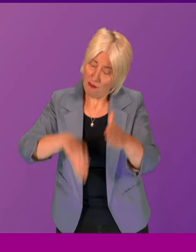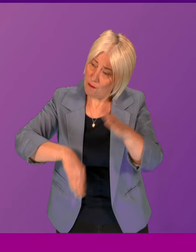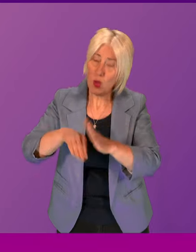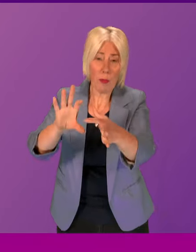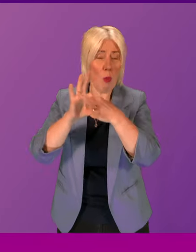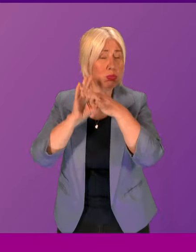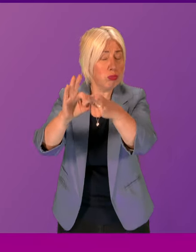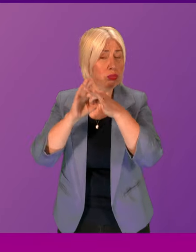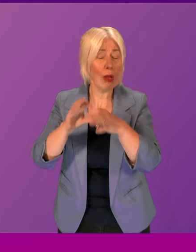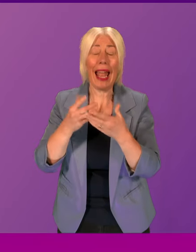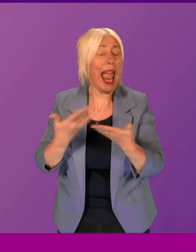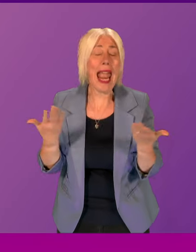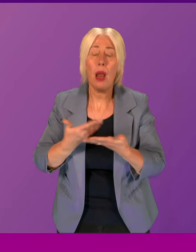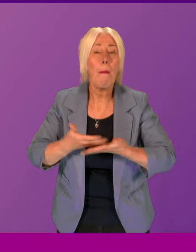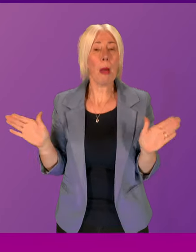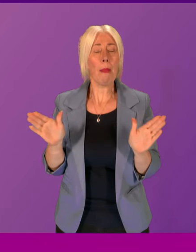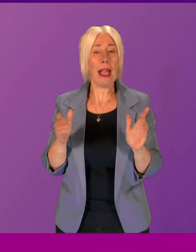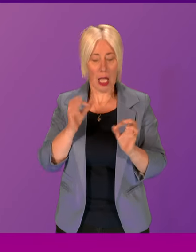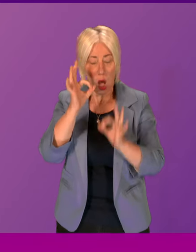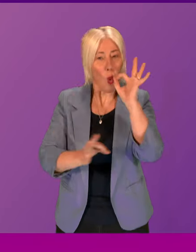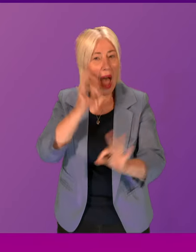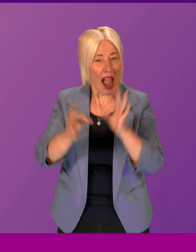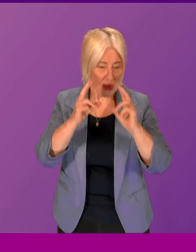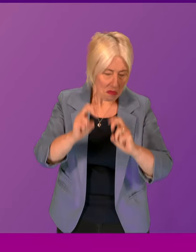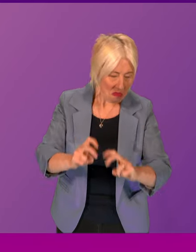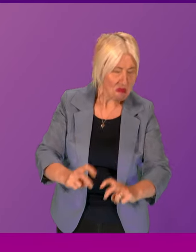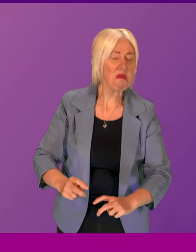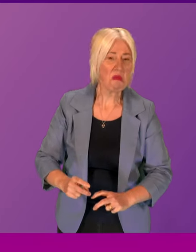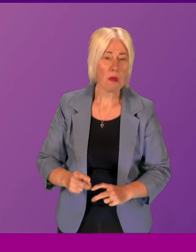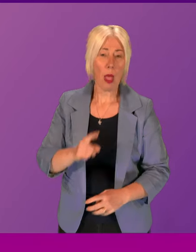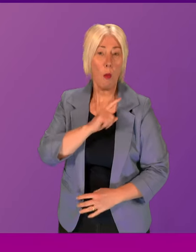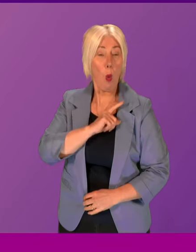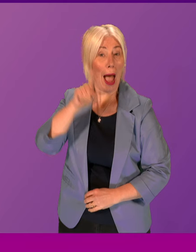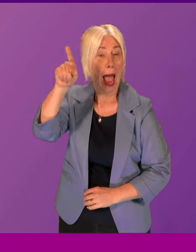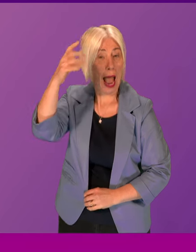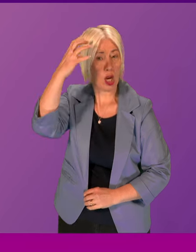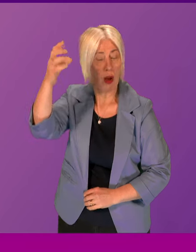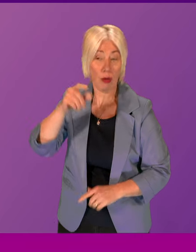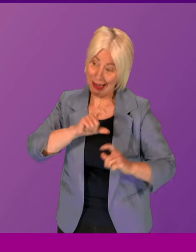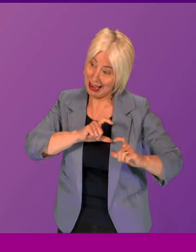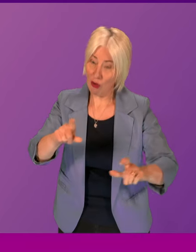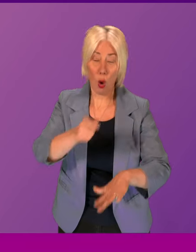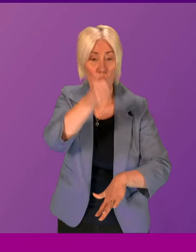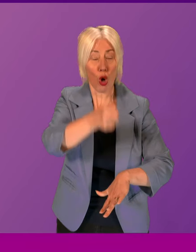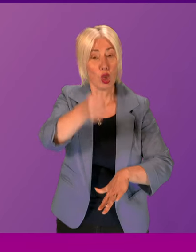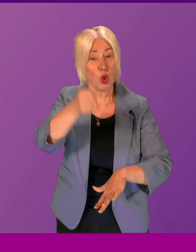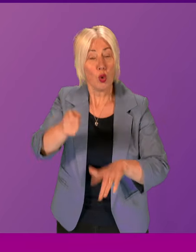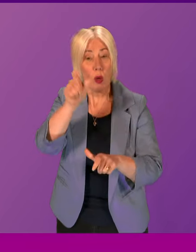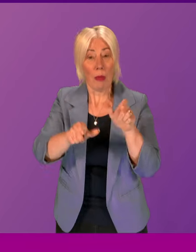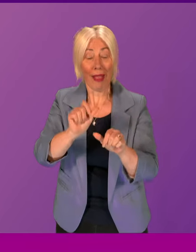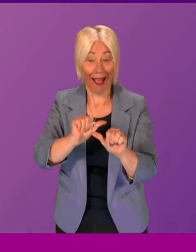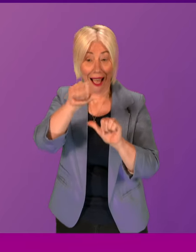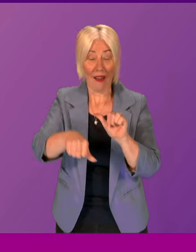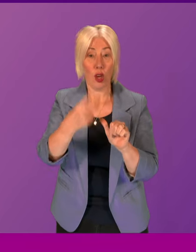with the public inquiry underway. In terms of why the Crown chose to prosecute cases post-2013,